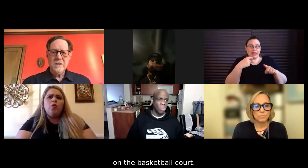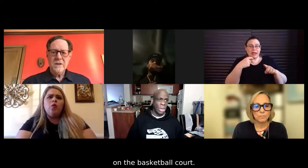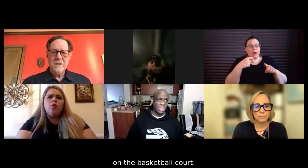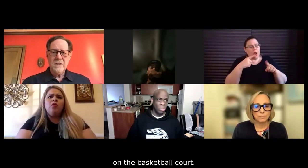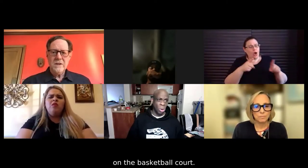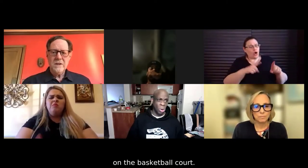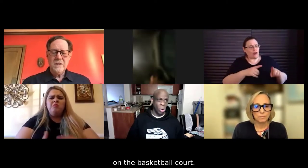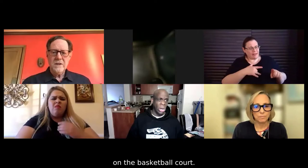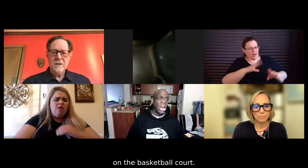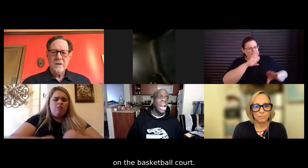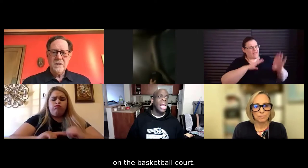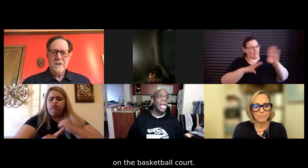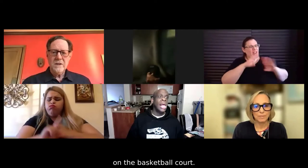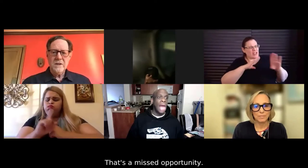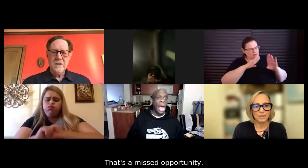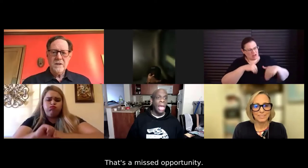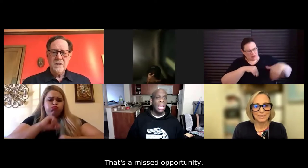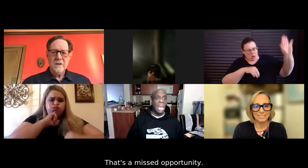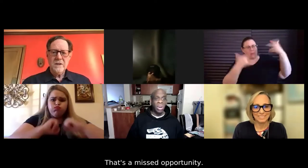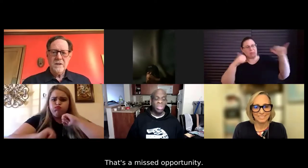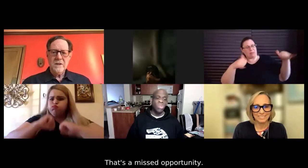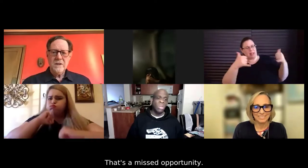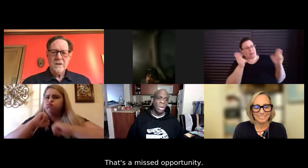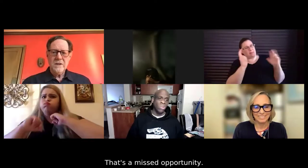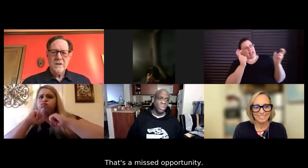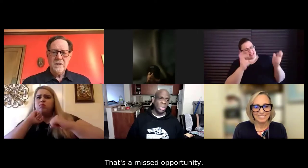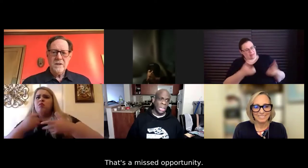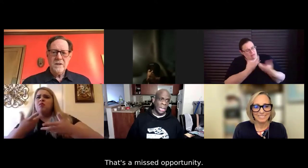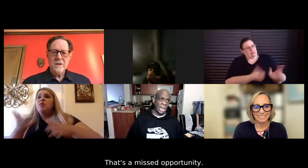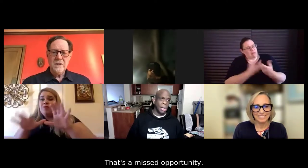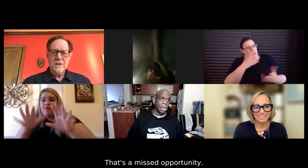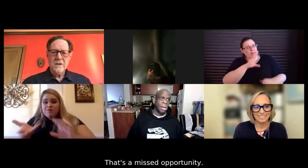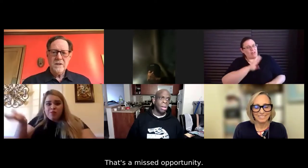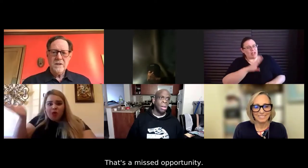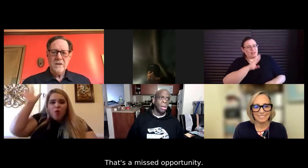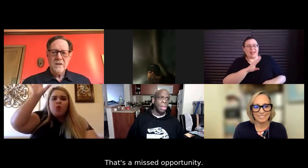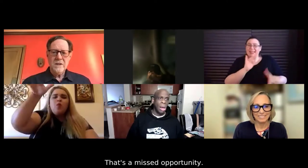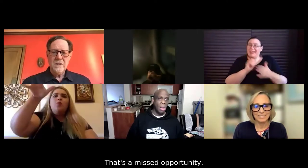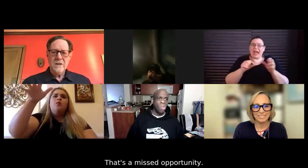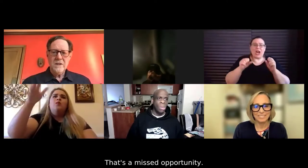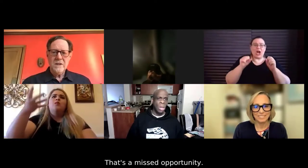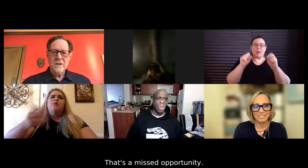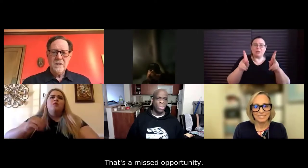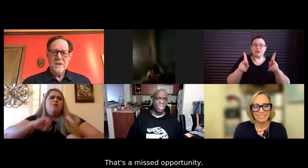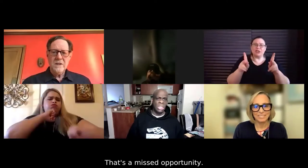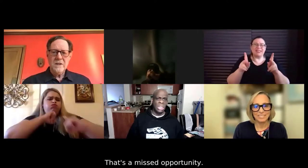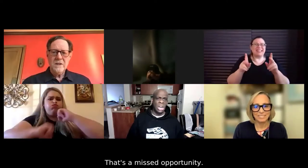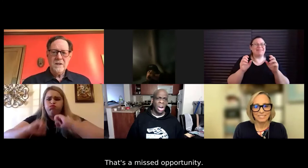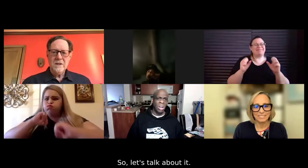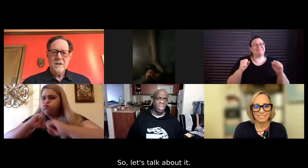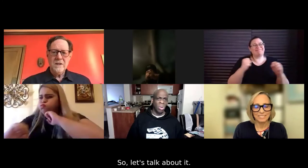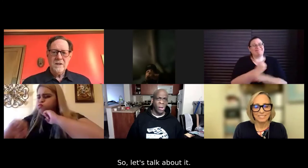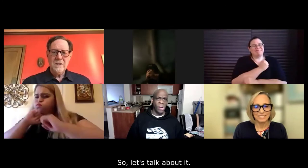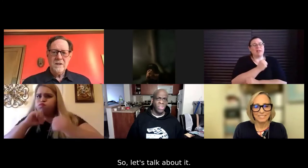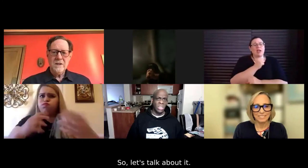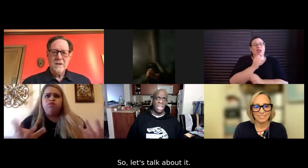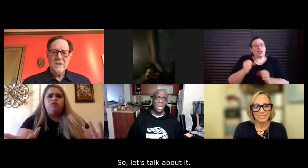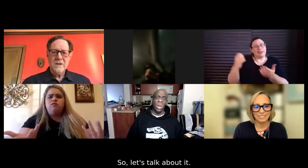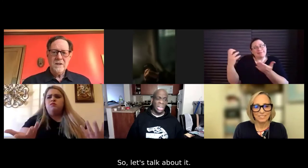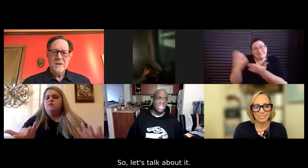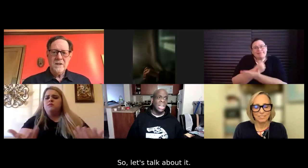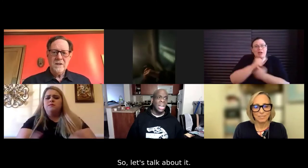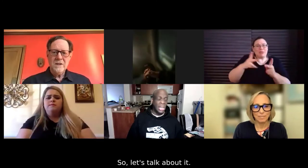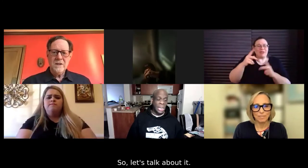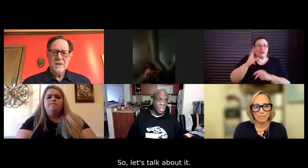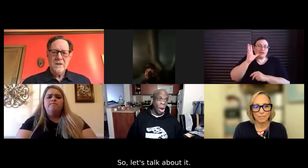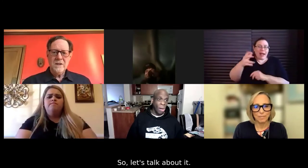on the basketball court, that was a missed opportunity. That was a missed opportunity of the grandmother's like, no,